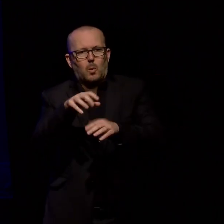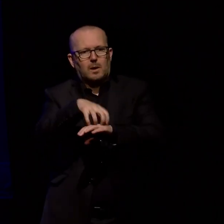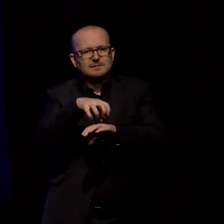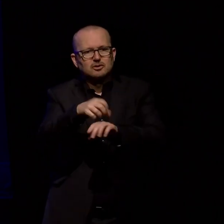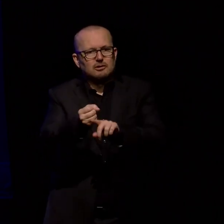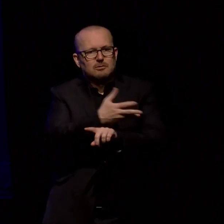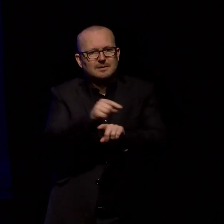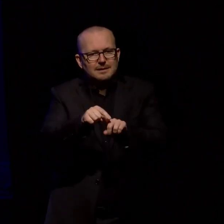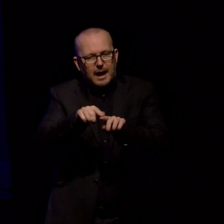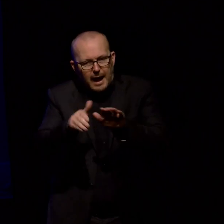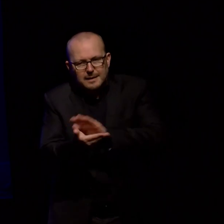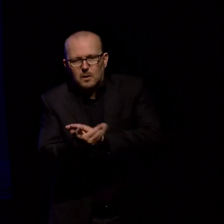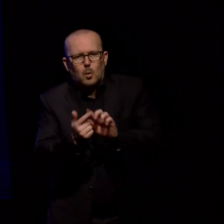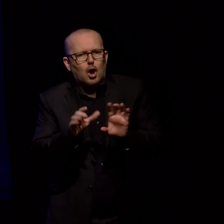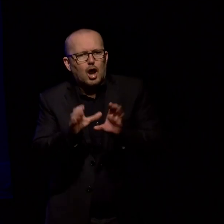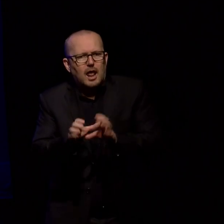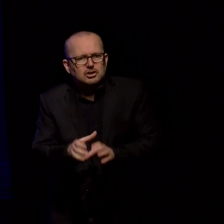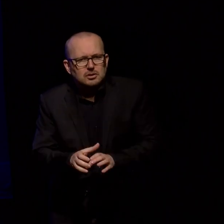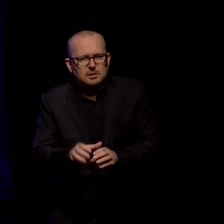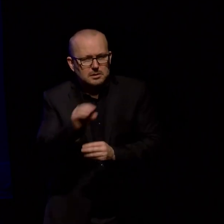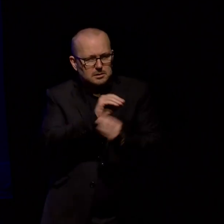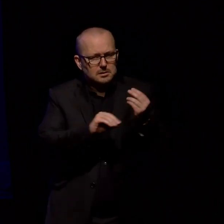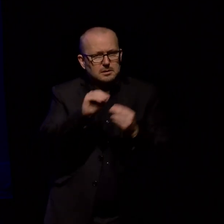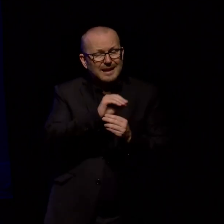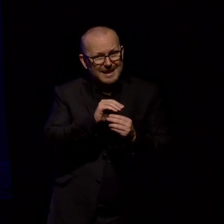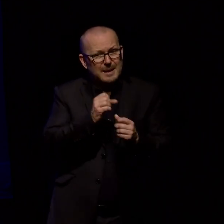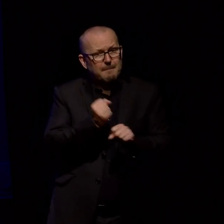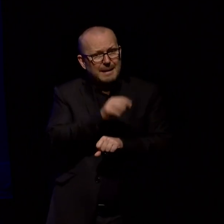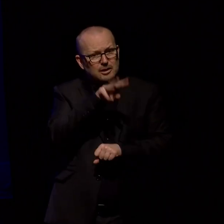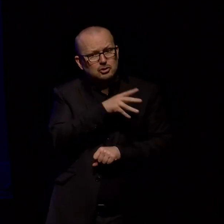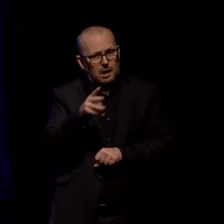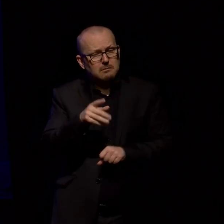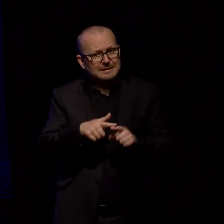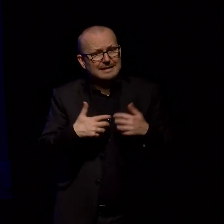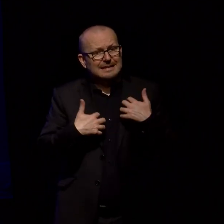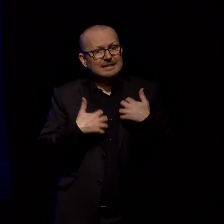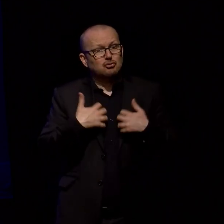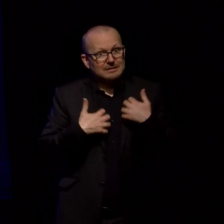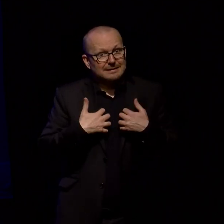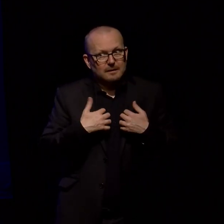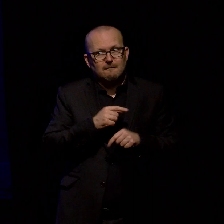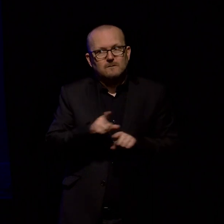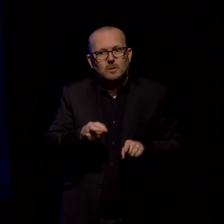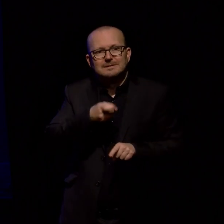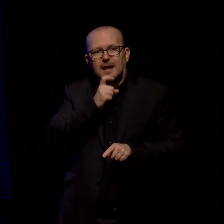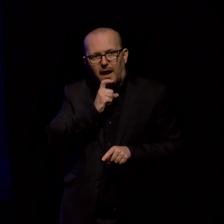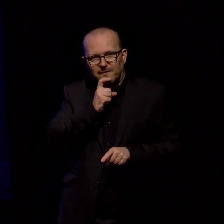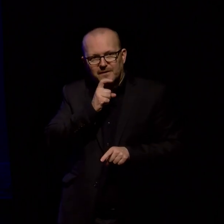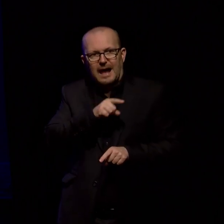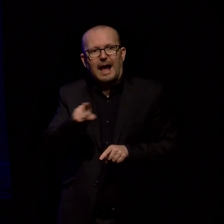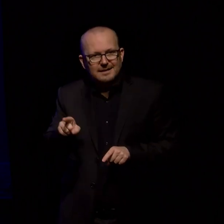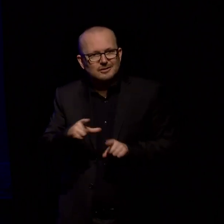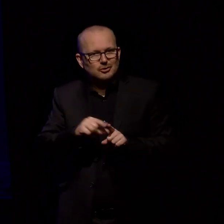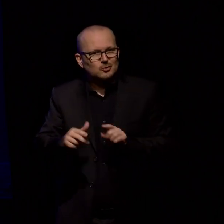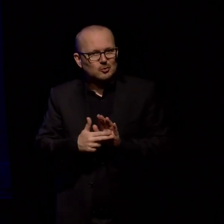what collection it falls in and it just made this it made this chart that was really interesting to the staff at Digital New Zealand and